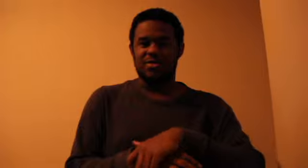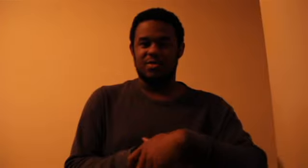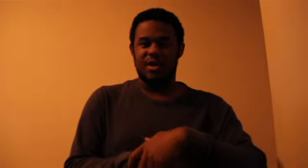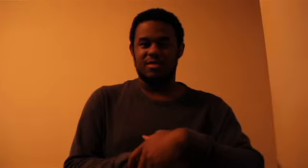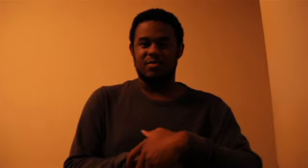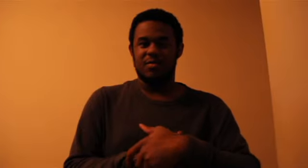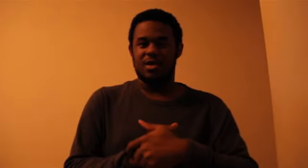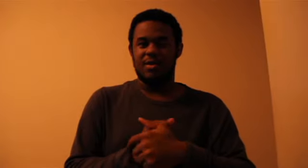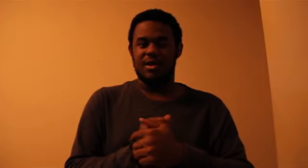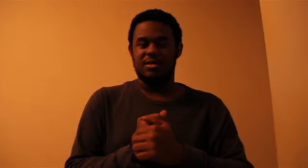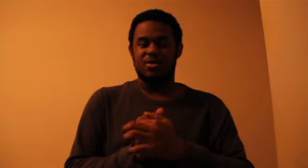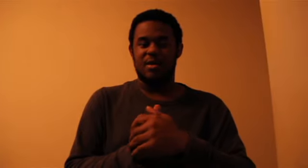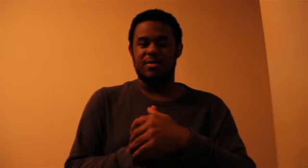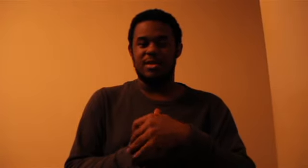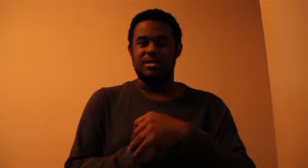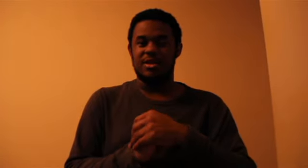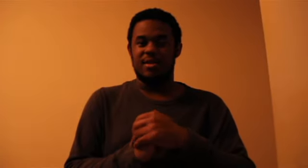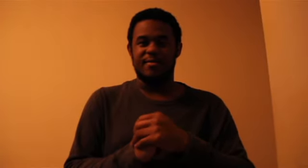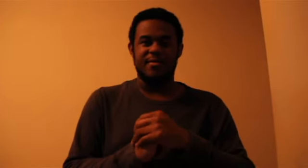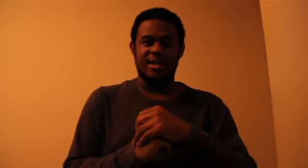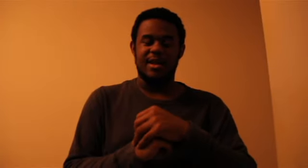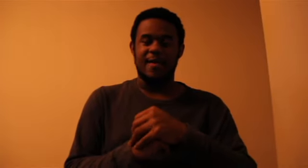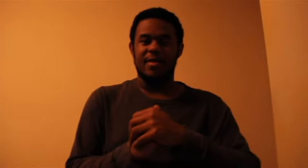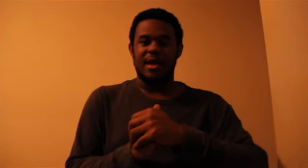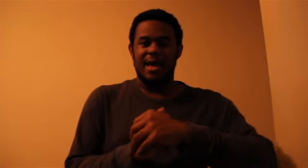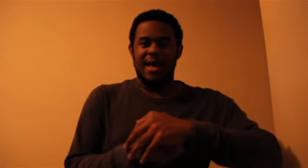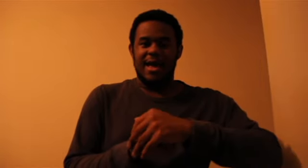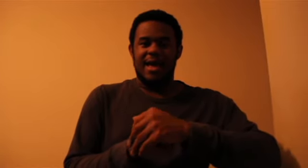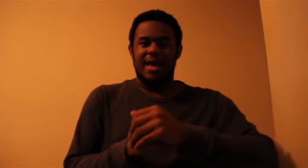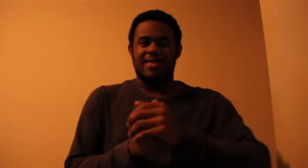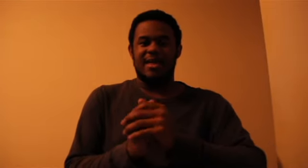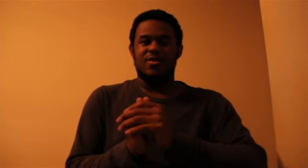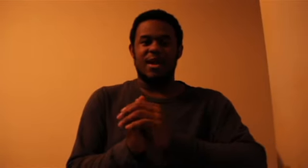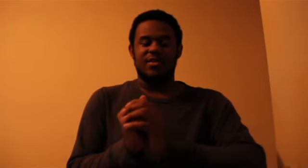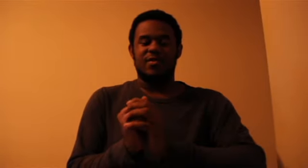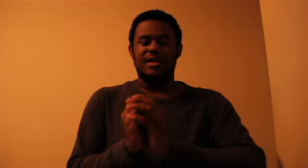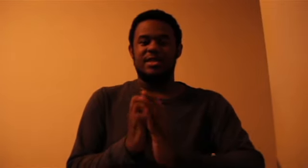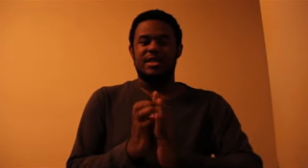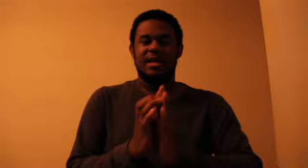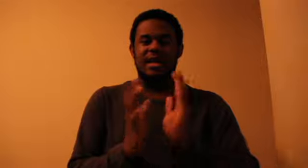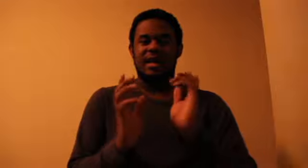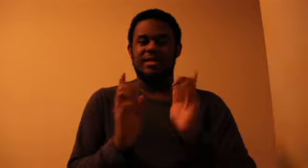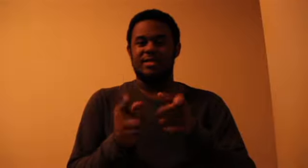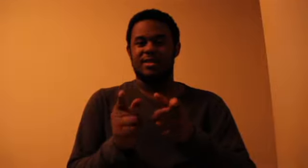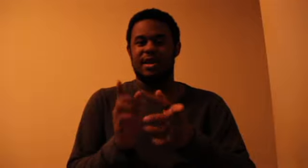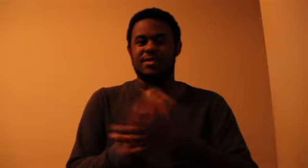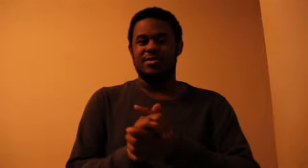quest from one of my subscribers and so i'm fulfilling that and thank you guys for watching and see you guys soon